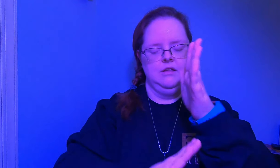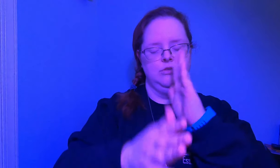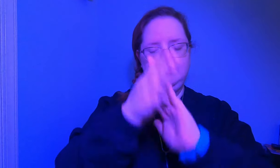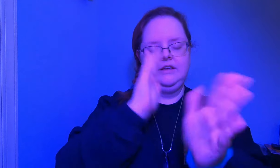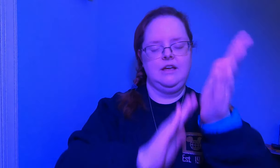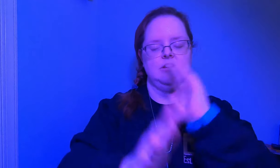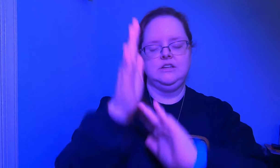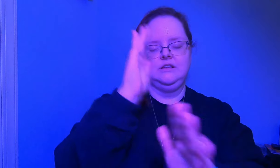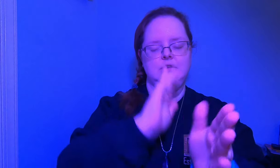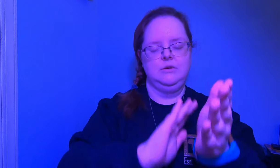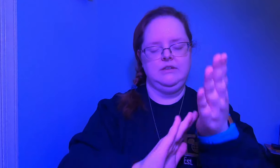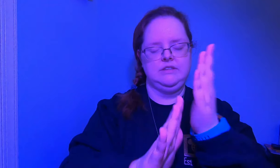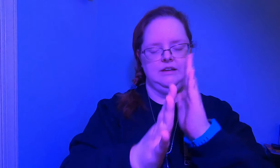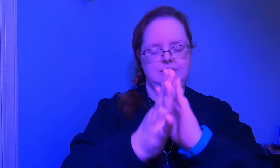through the intentions that we have set